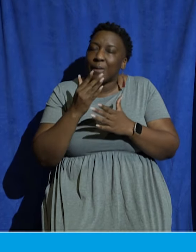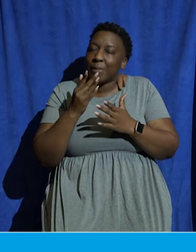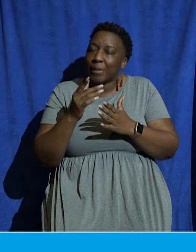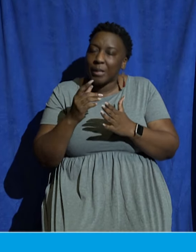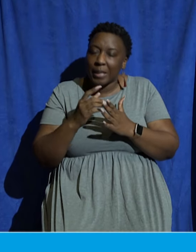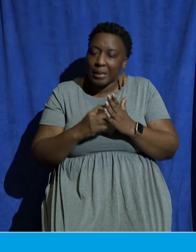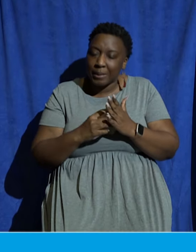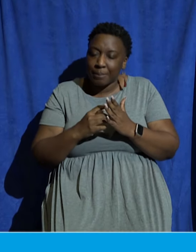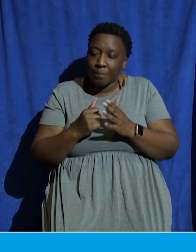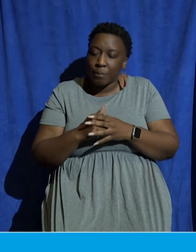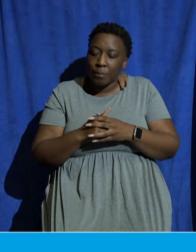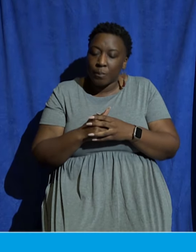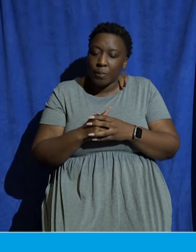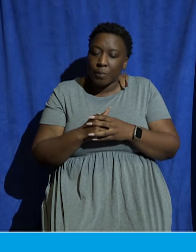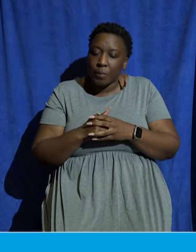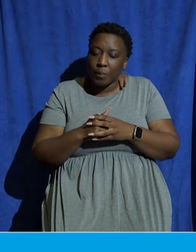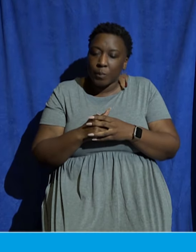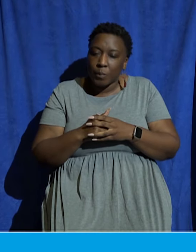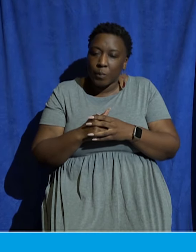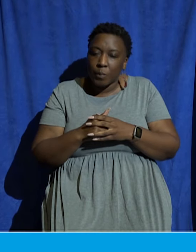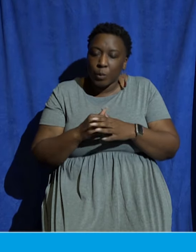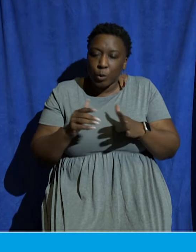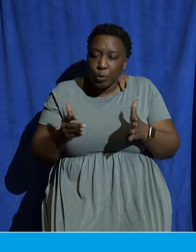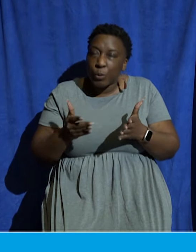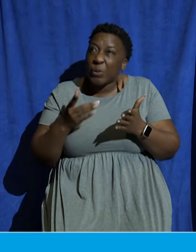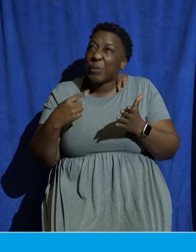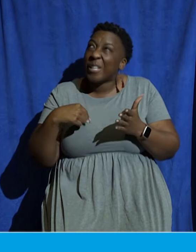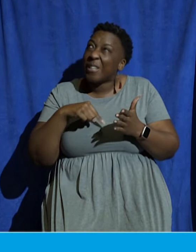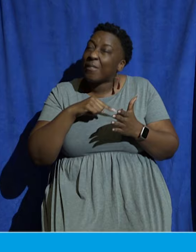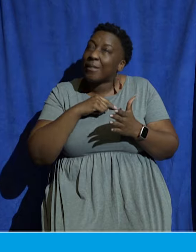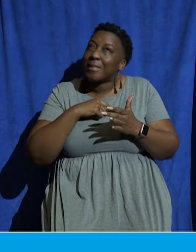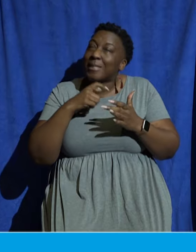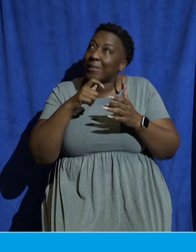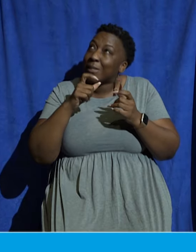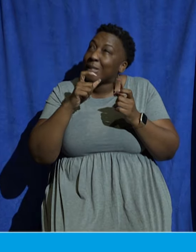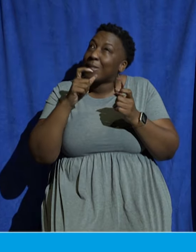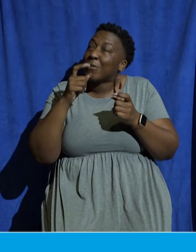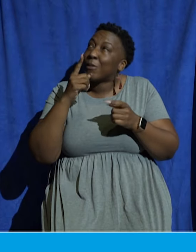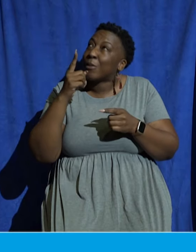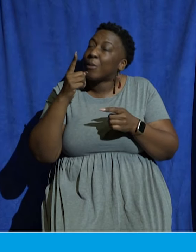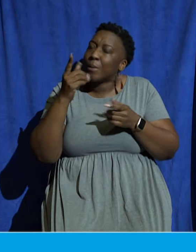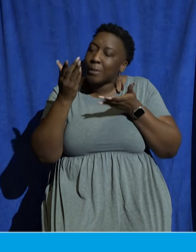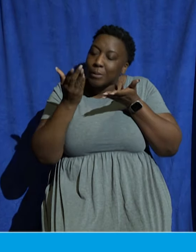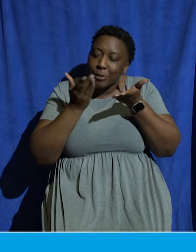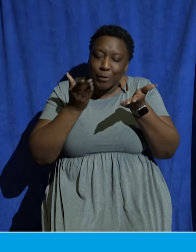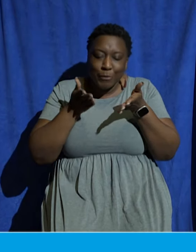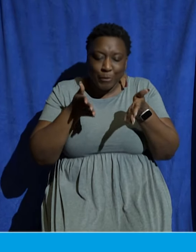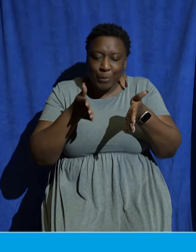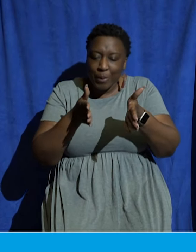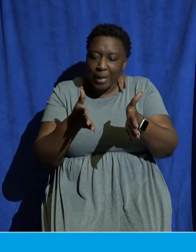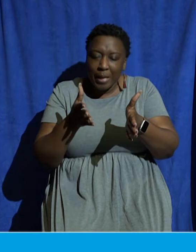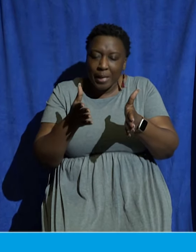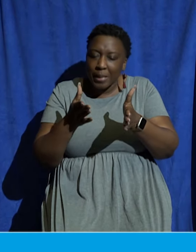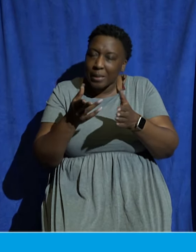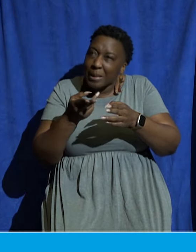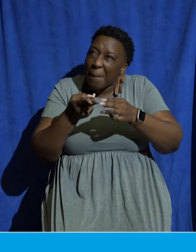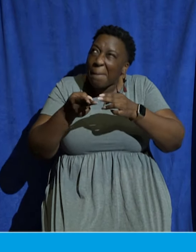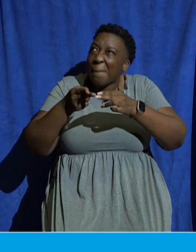raise up more and more people to understand their gifting and to serve in ways that build up this church family that puts your